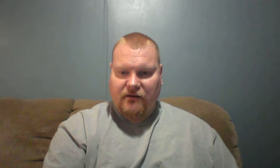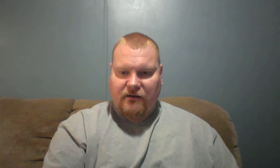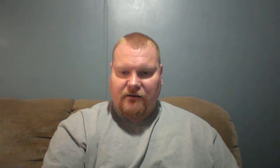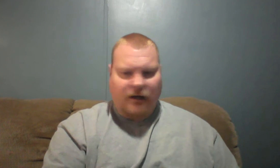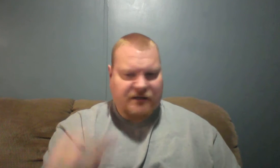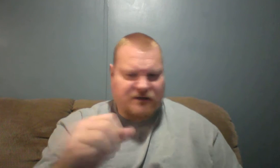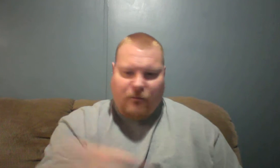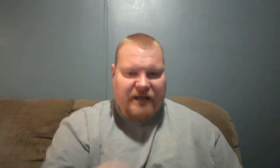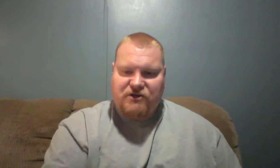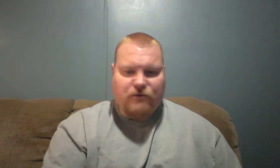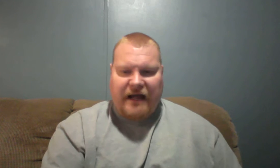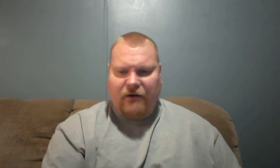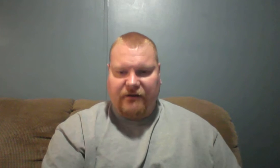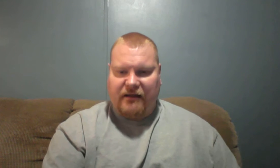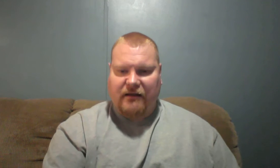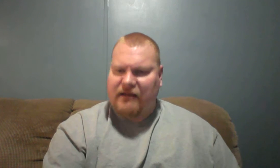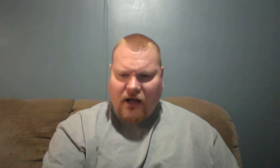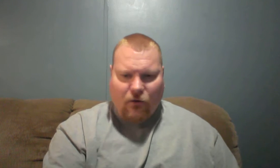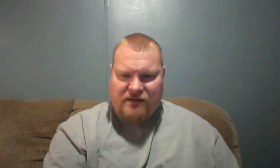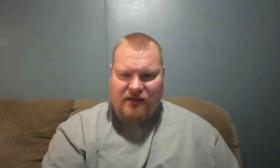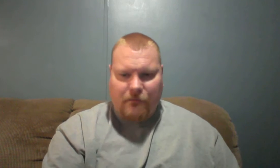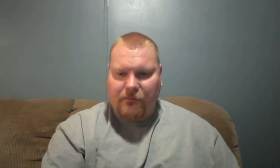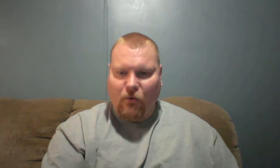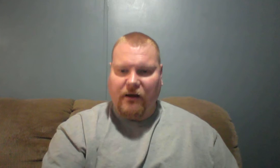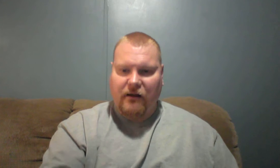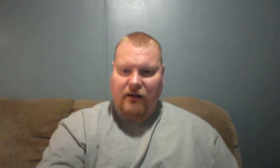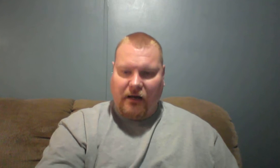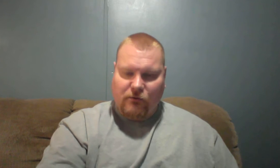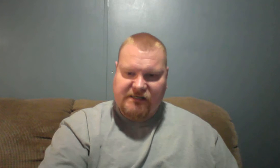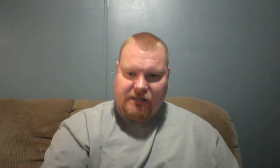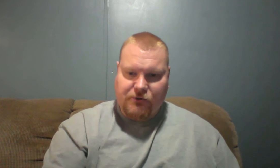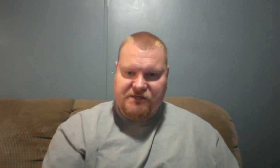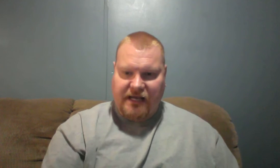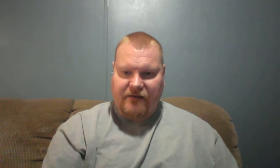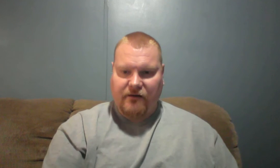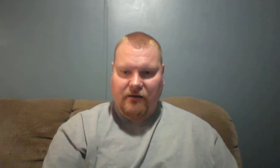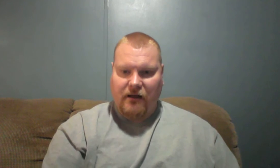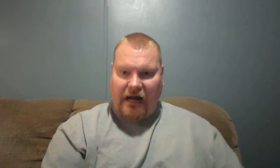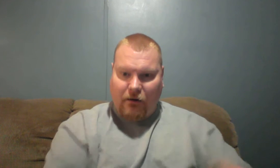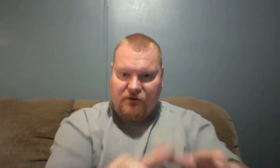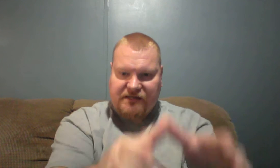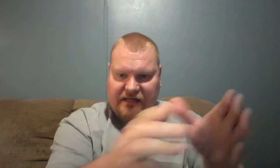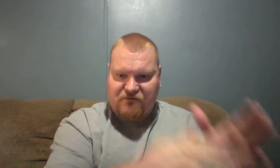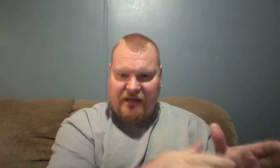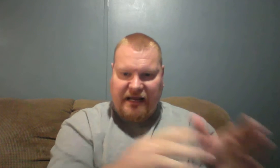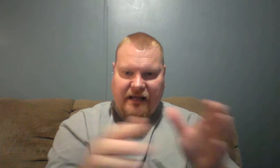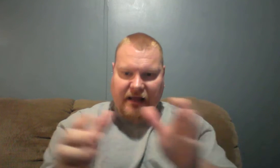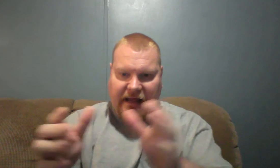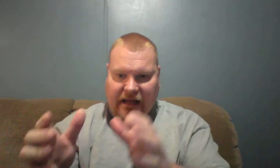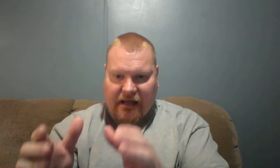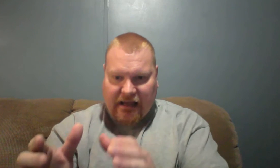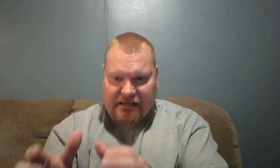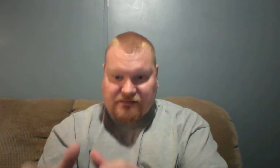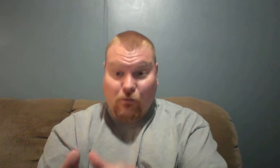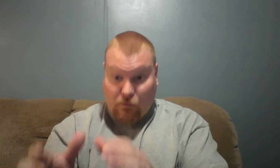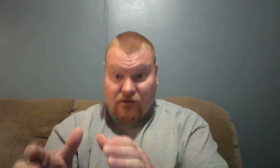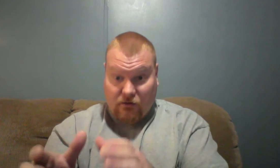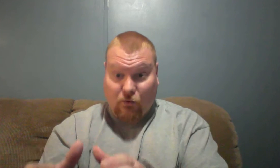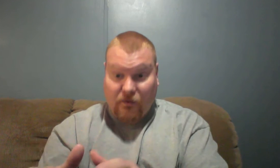Not just to beat you down or anything like that. No, that's not my point. I want to see you saved. I want to see as many as the Lord willing